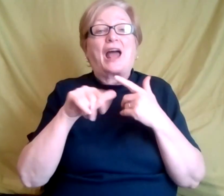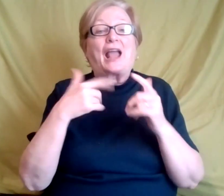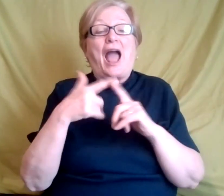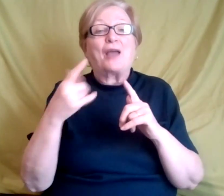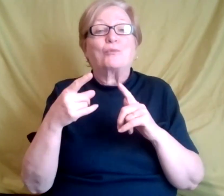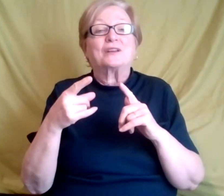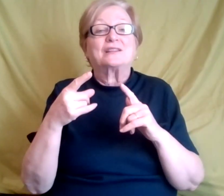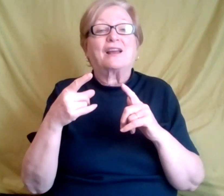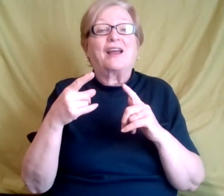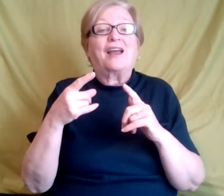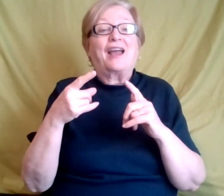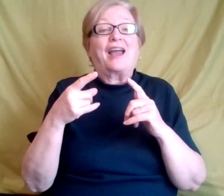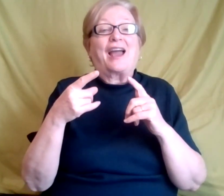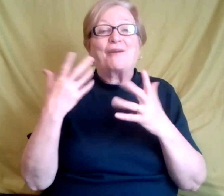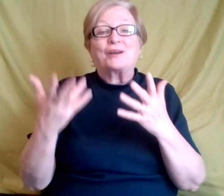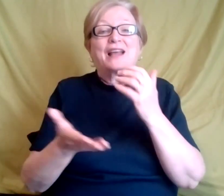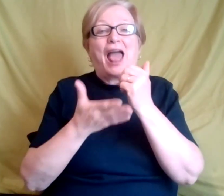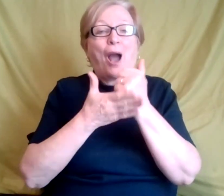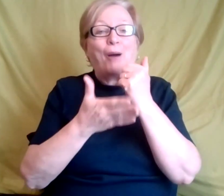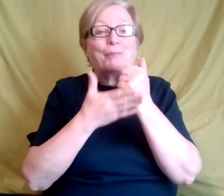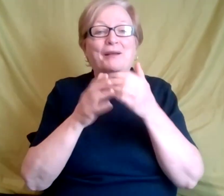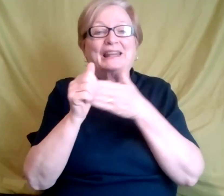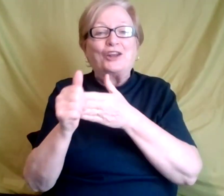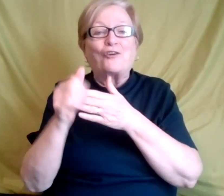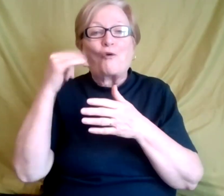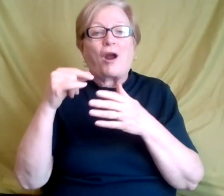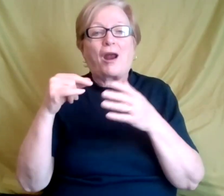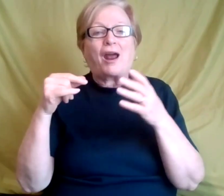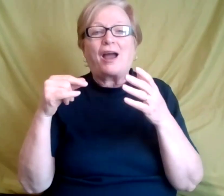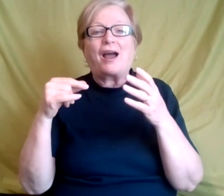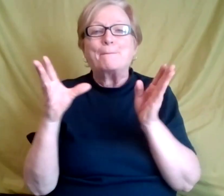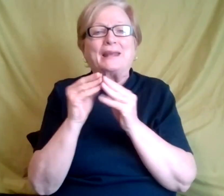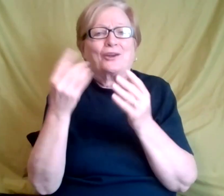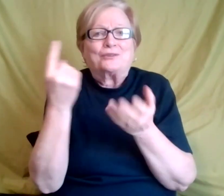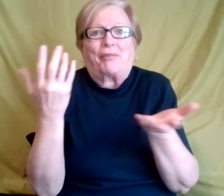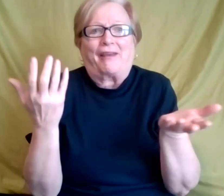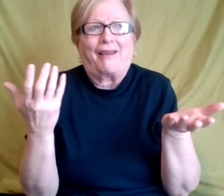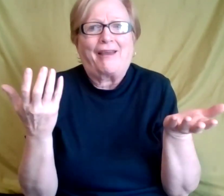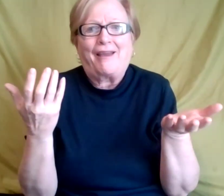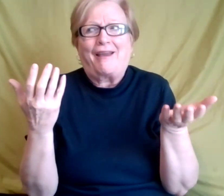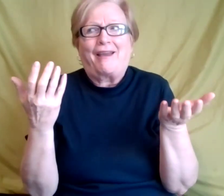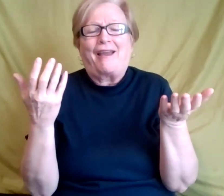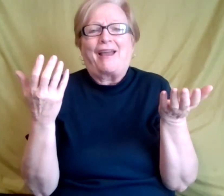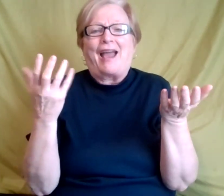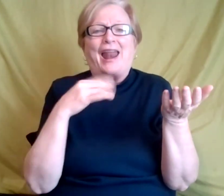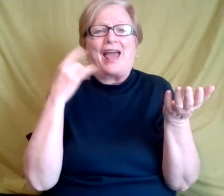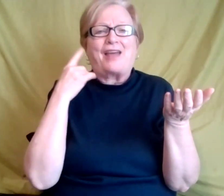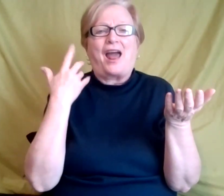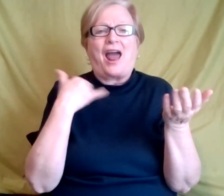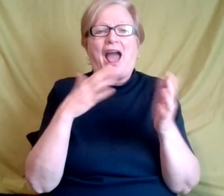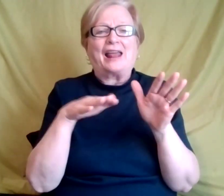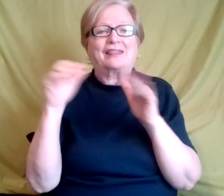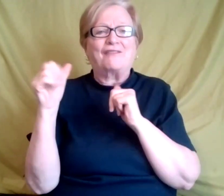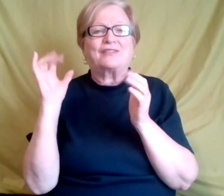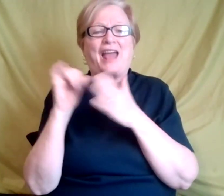a session. That's not good. And, and, and so it was like, okay. And I walked out like, oh my